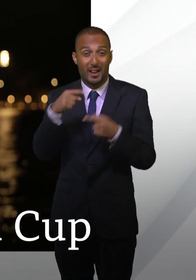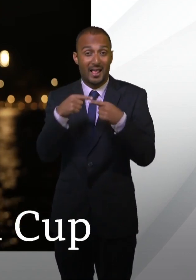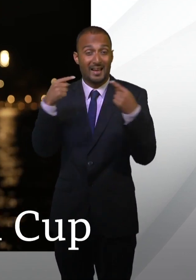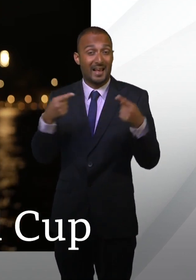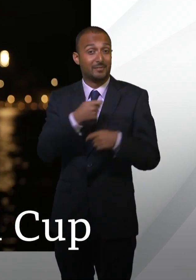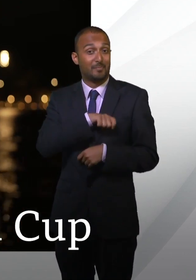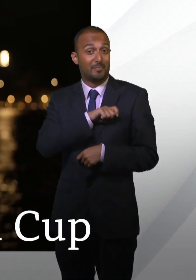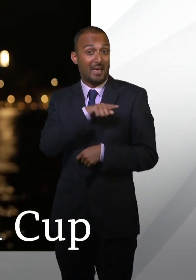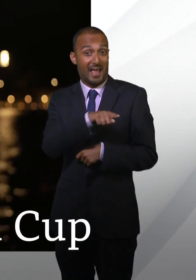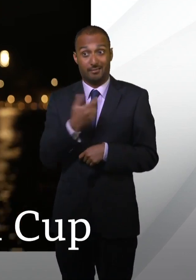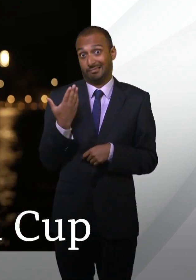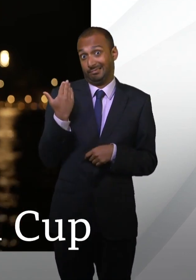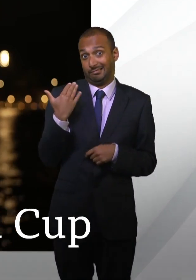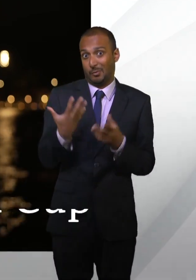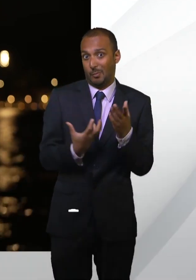Cup final.